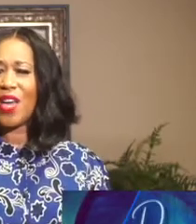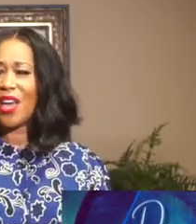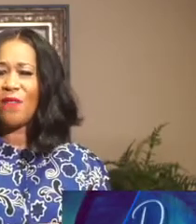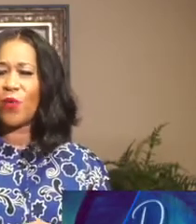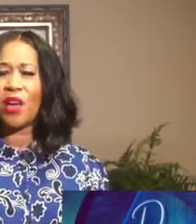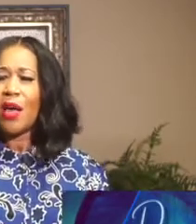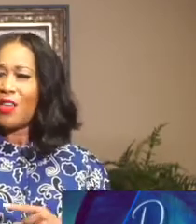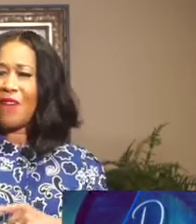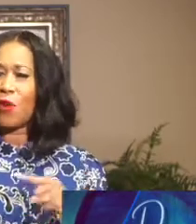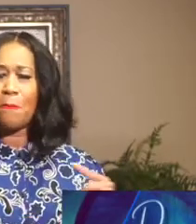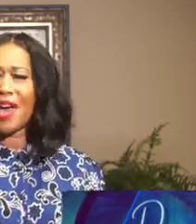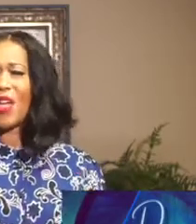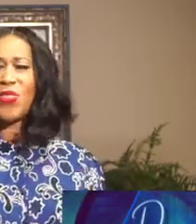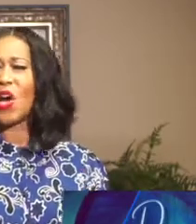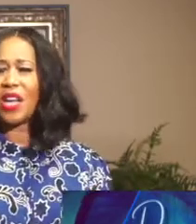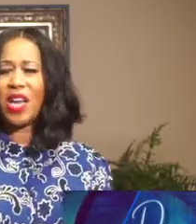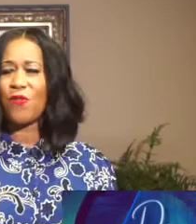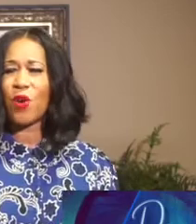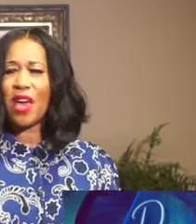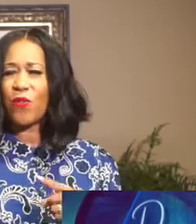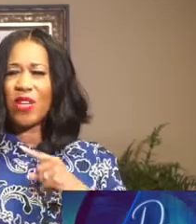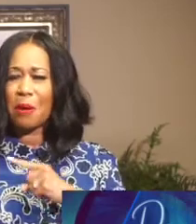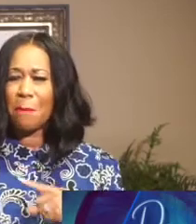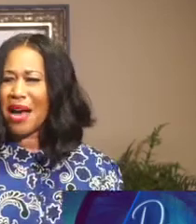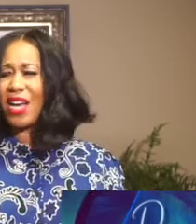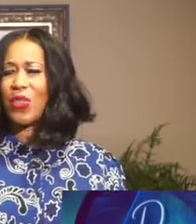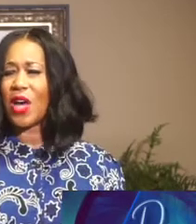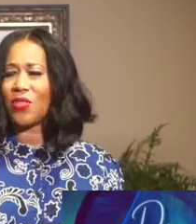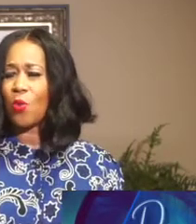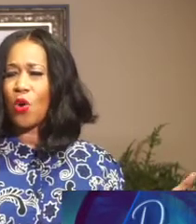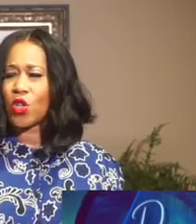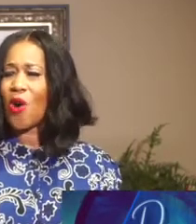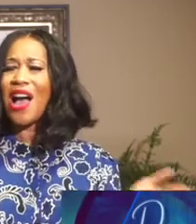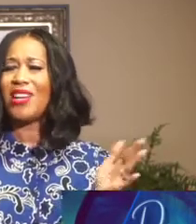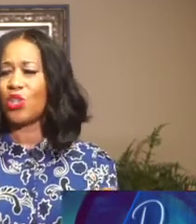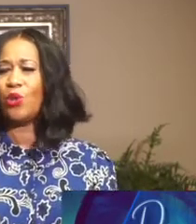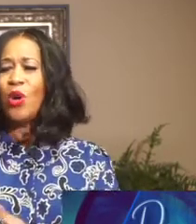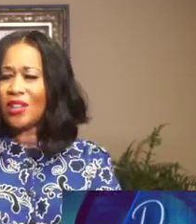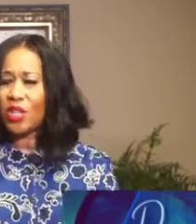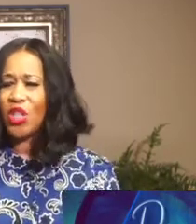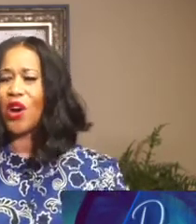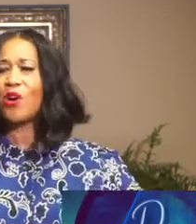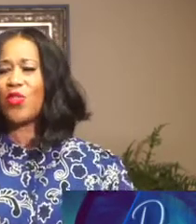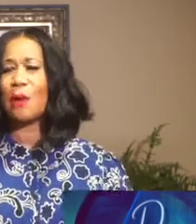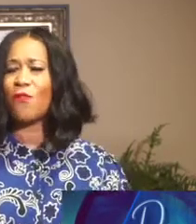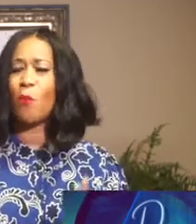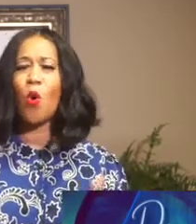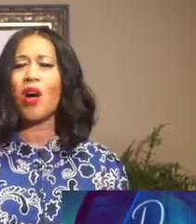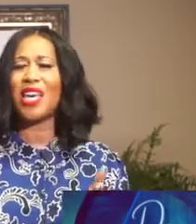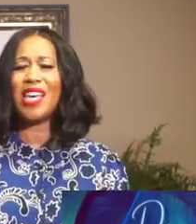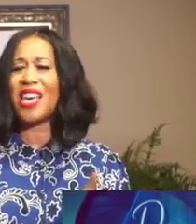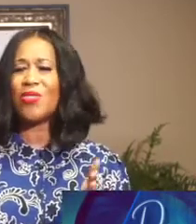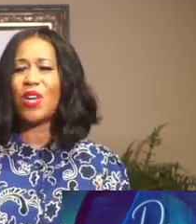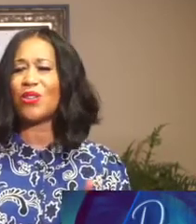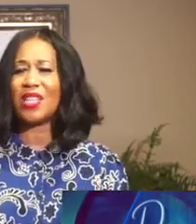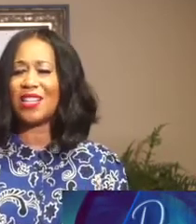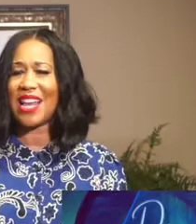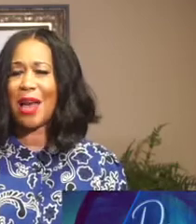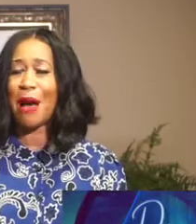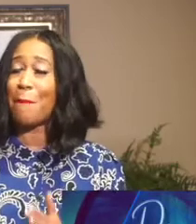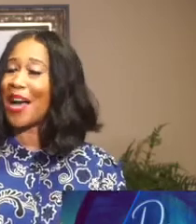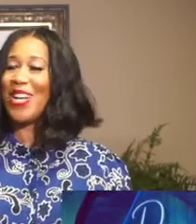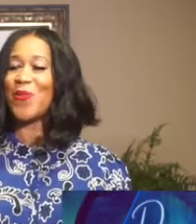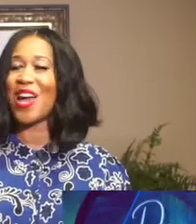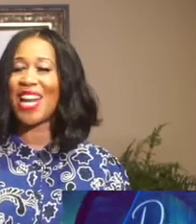pray that every bad thought, every demonic thought that will try to deter them from walking in their